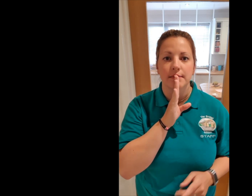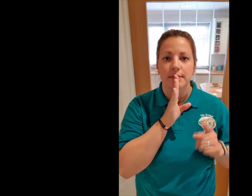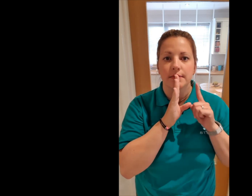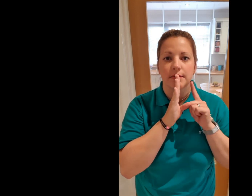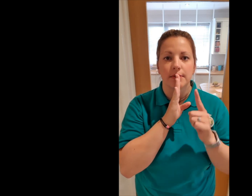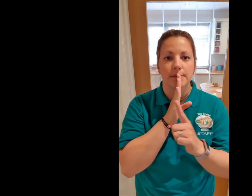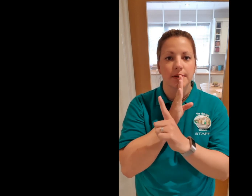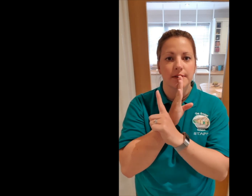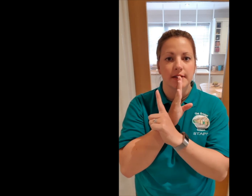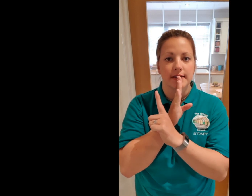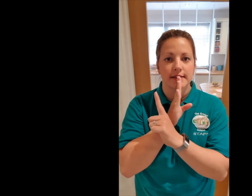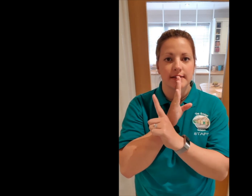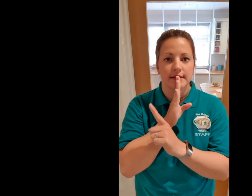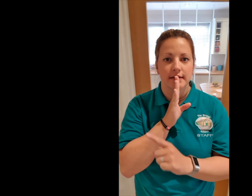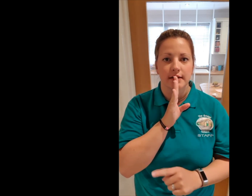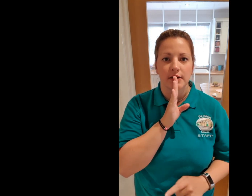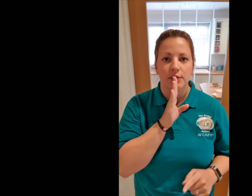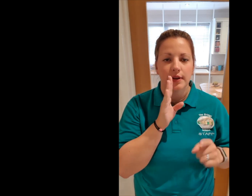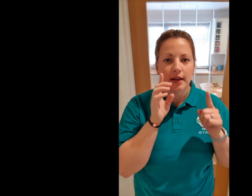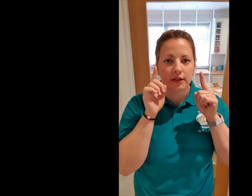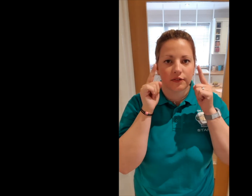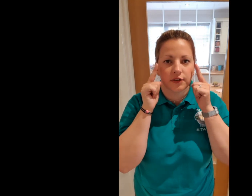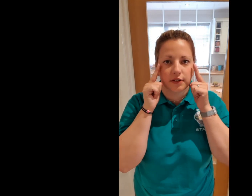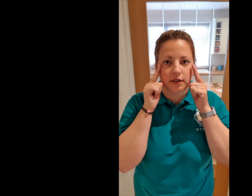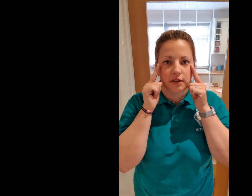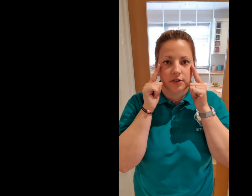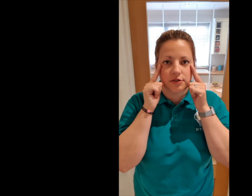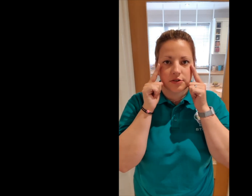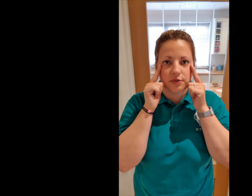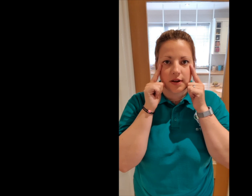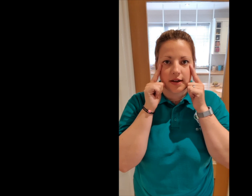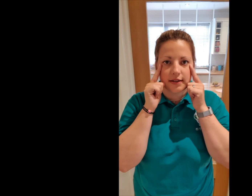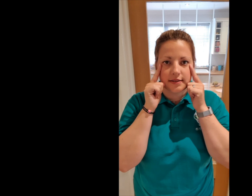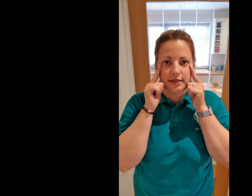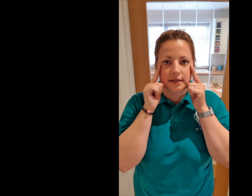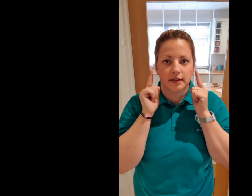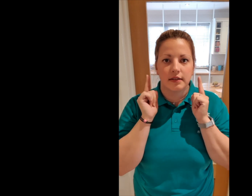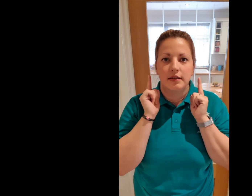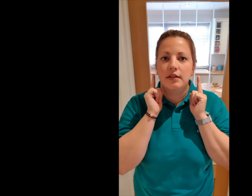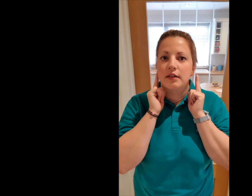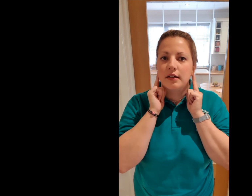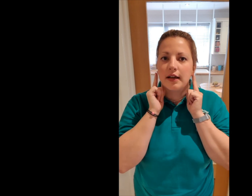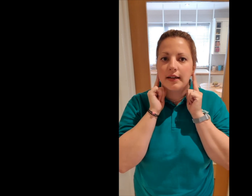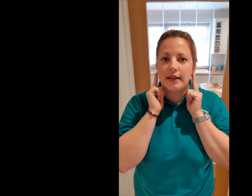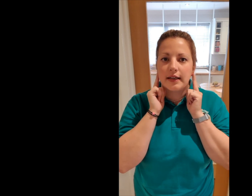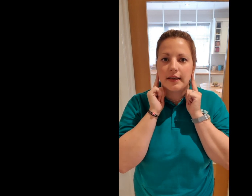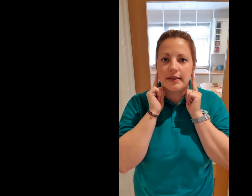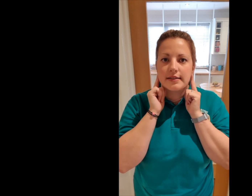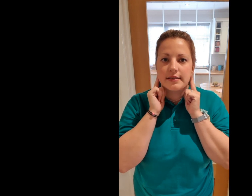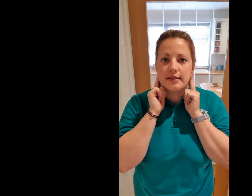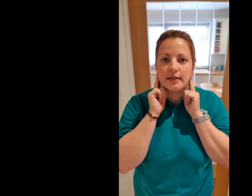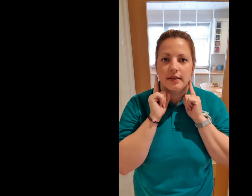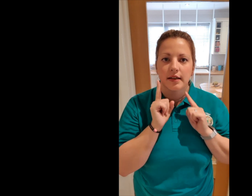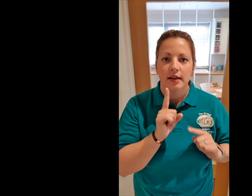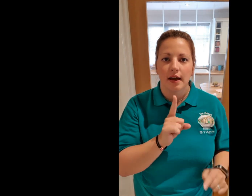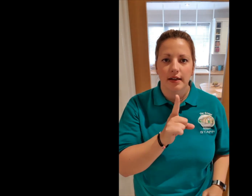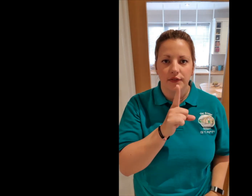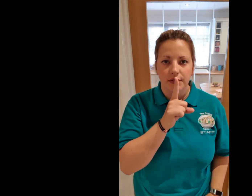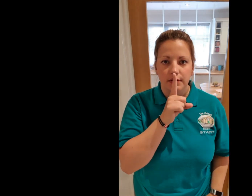on both sides. We have two eyes, an ears, and if you look